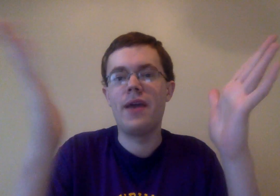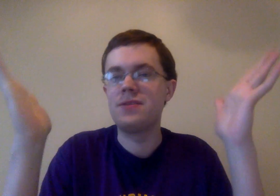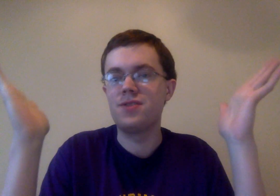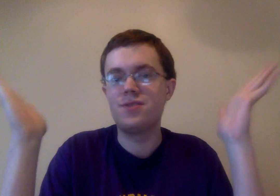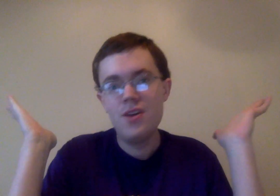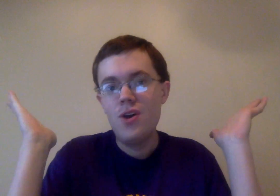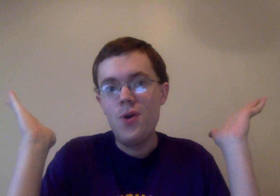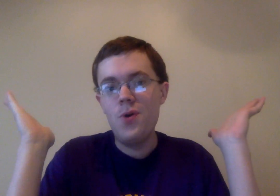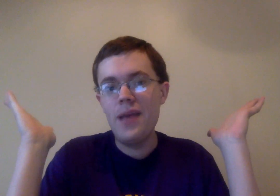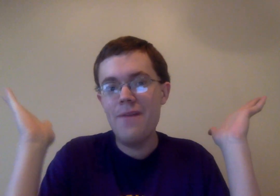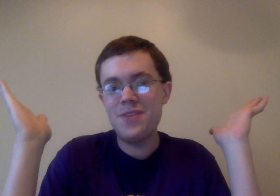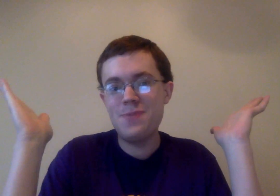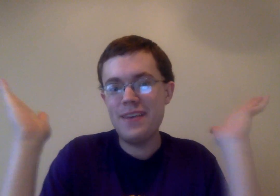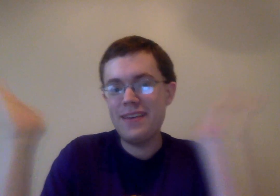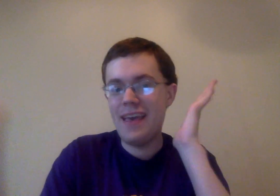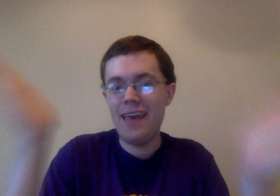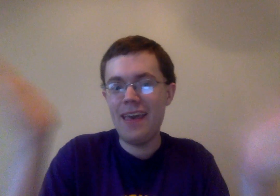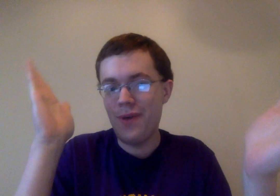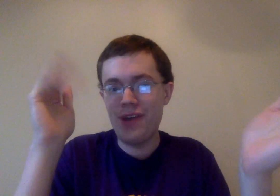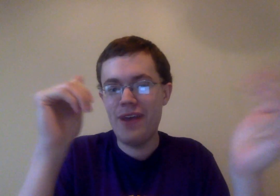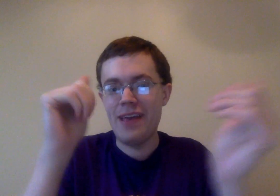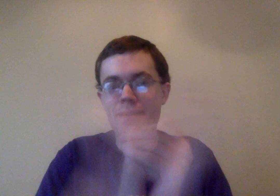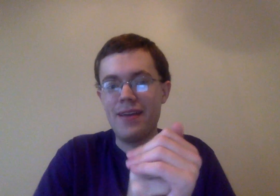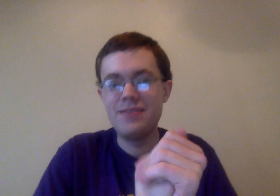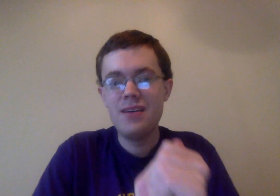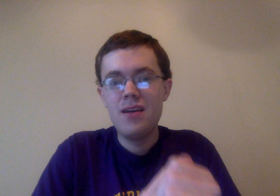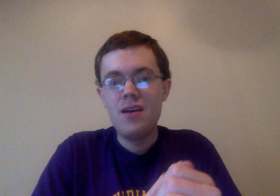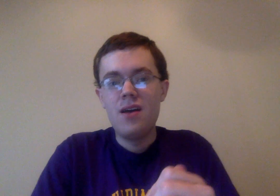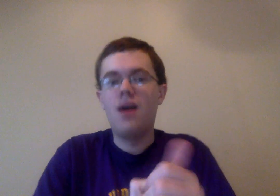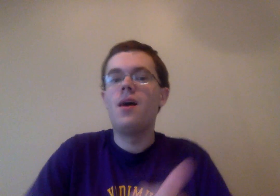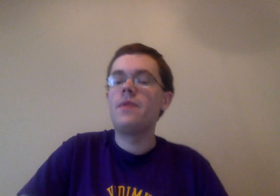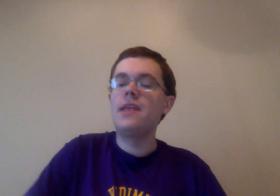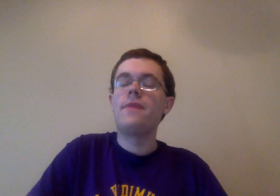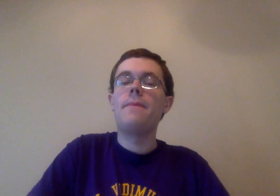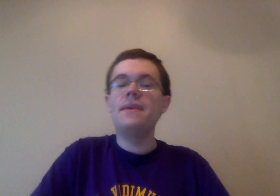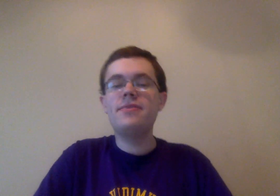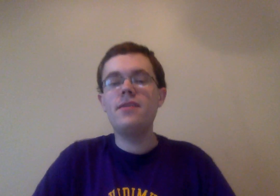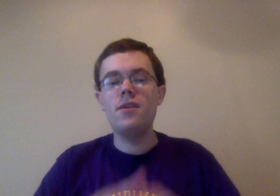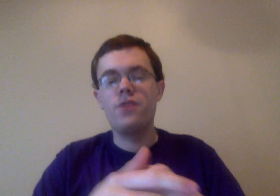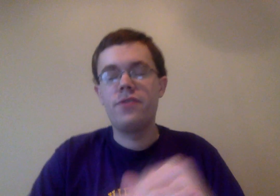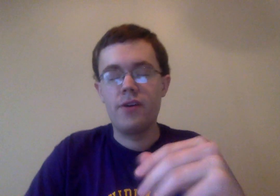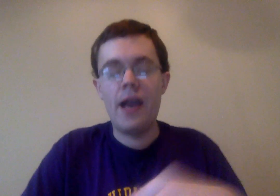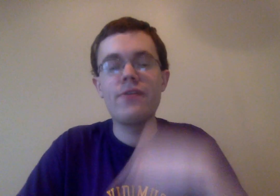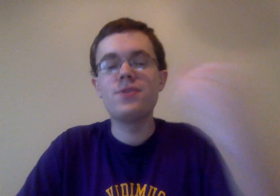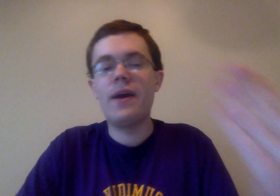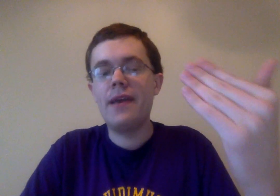yeah, that's just who we got for this week, hey, he's wearing a rain headband. Uh, but yeah, anyway, they beat the, or the guy runs away